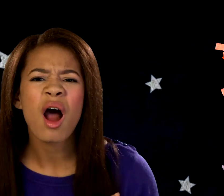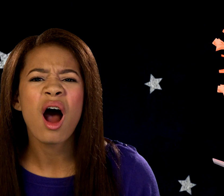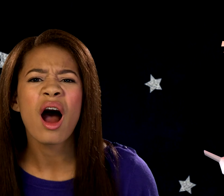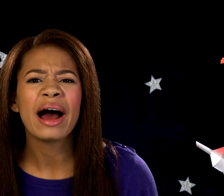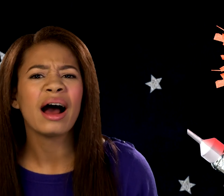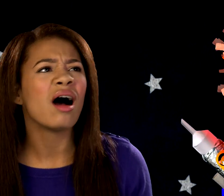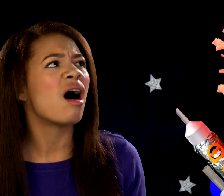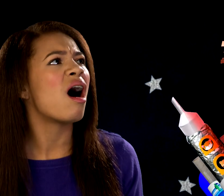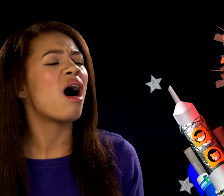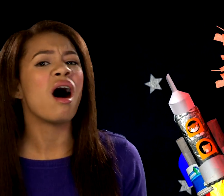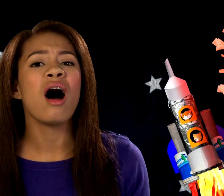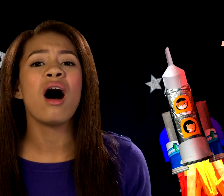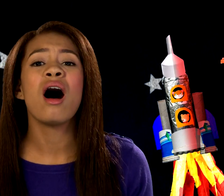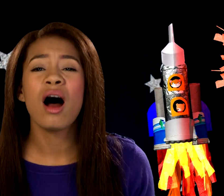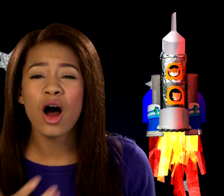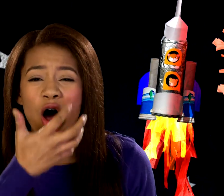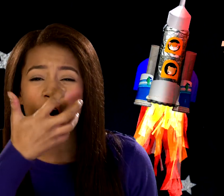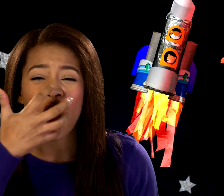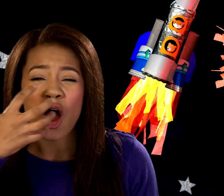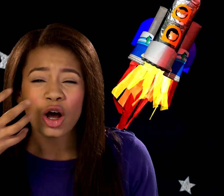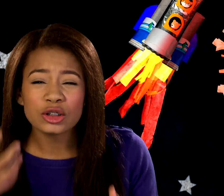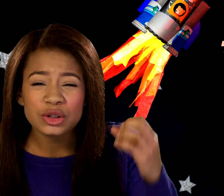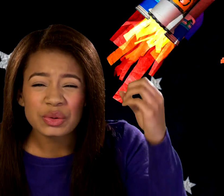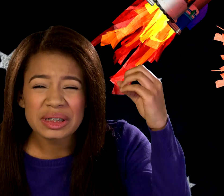But what do you mean? That the sun is too hot